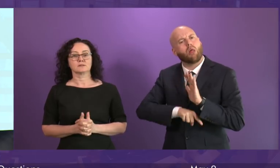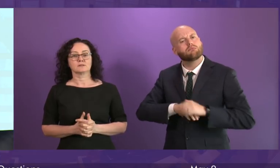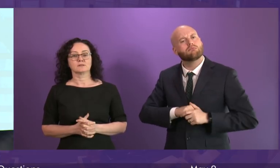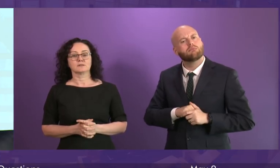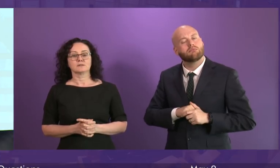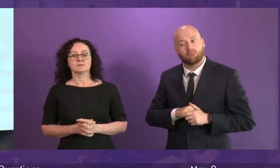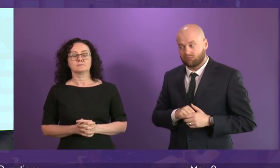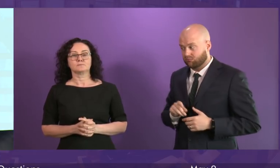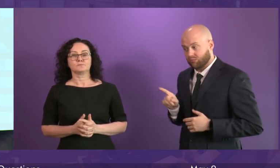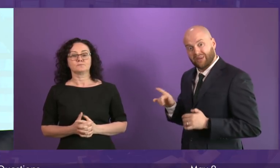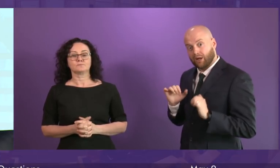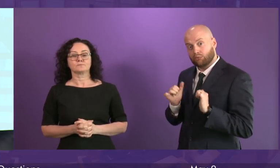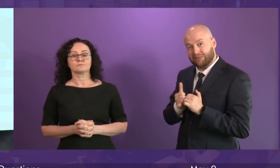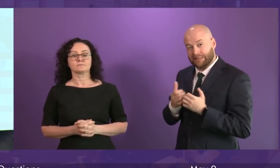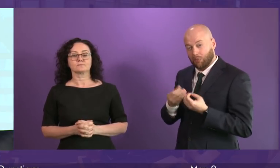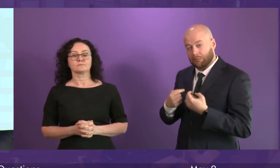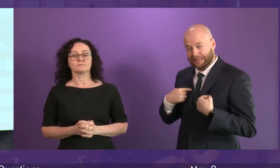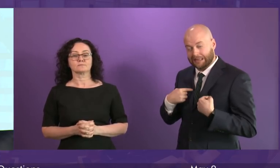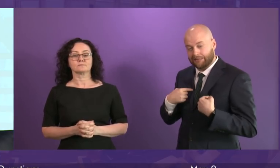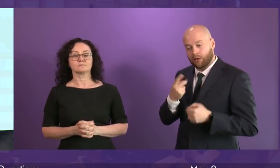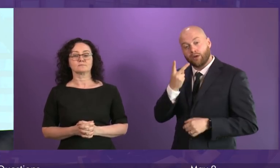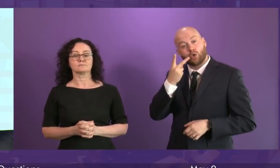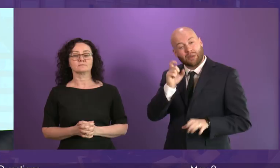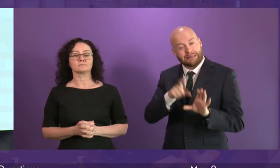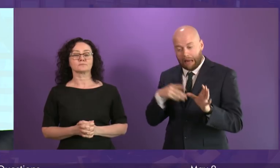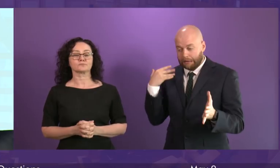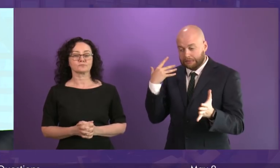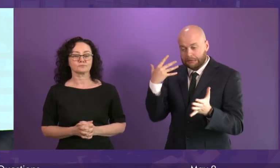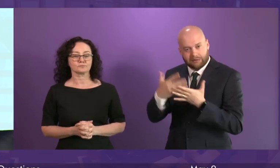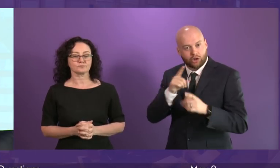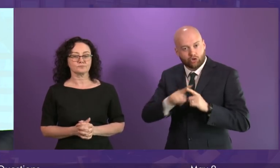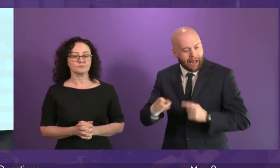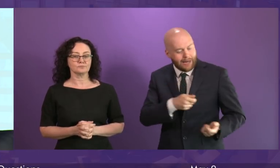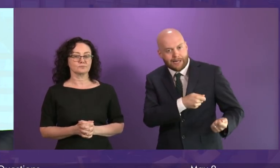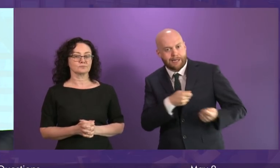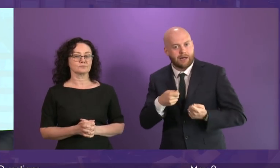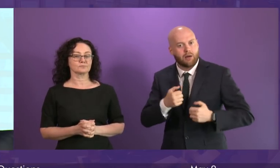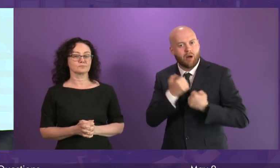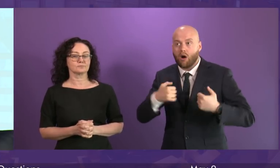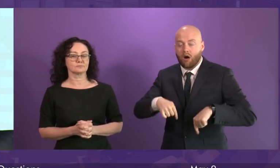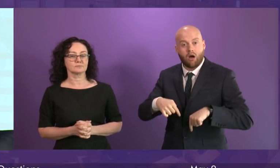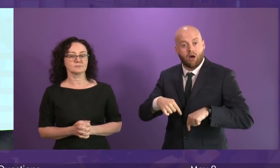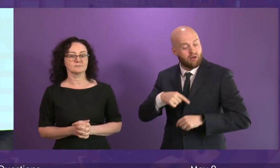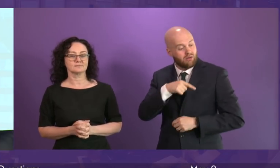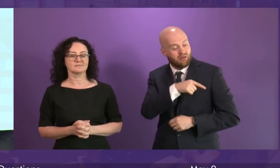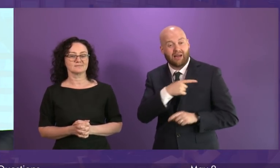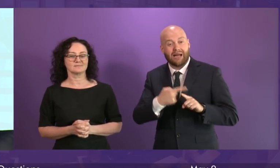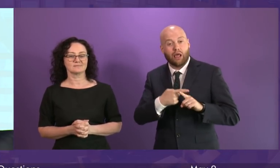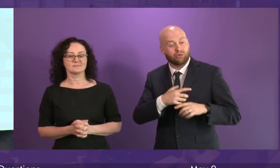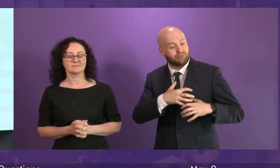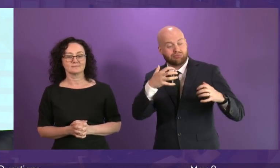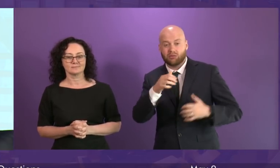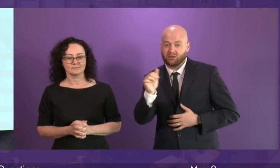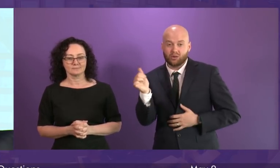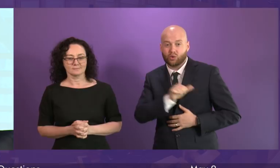Minister agree with me that after 20 years of devolution, the Tory Government at Westminster should keep their grubby hands off this